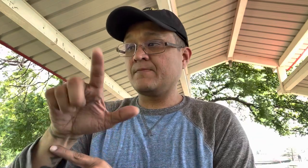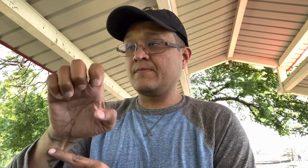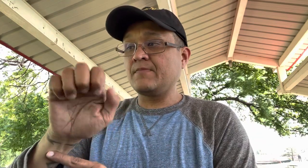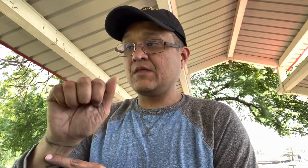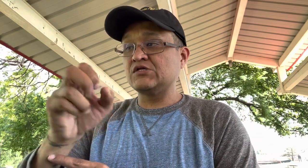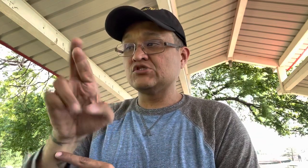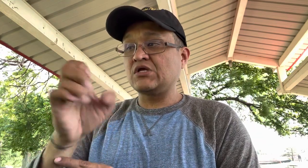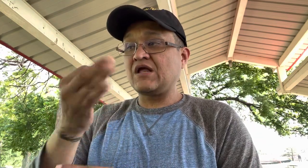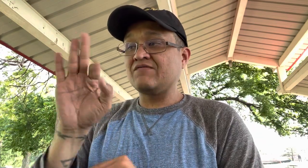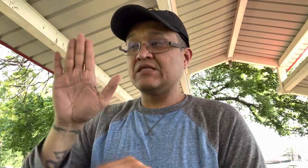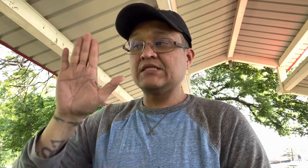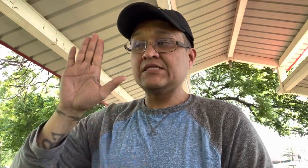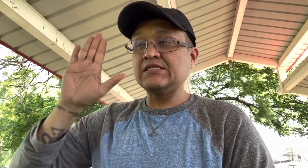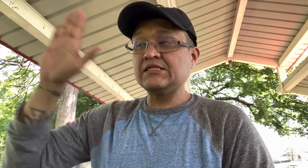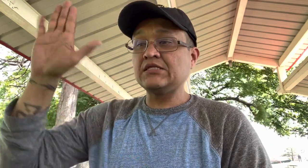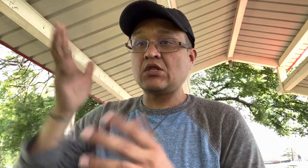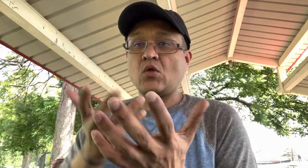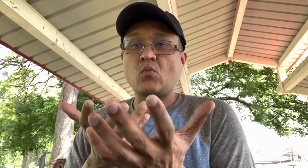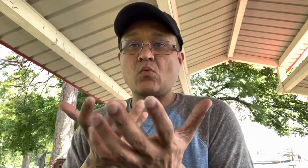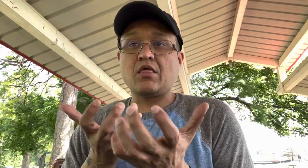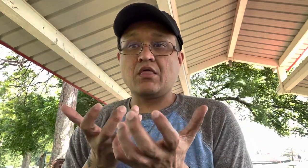according to the good pleasure of his will